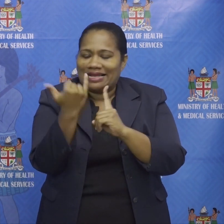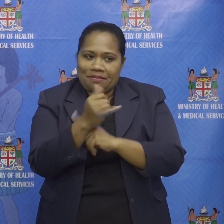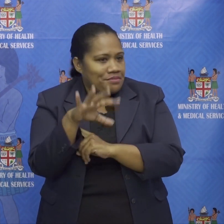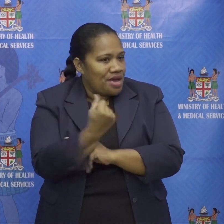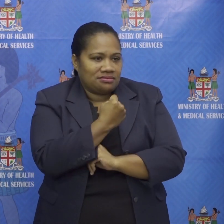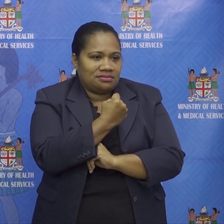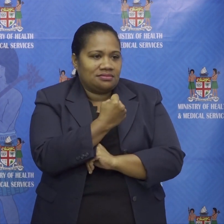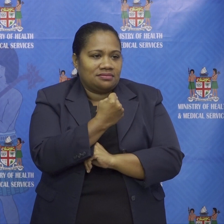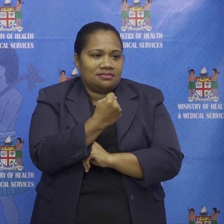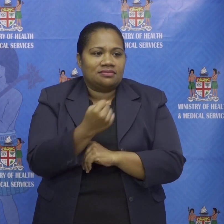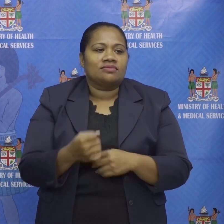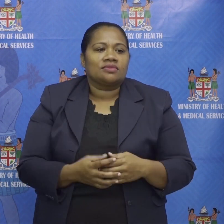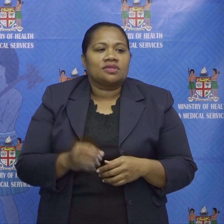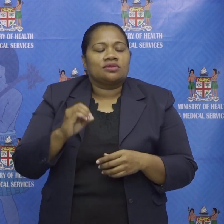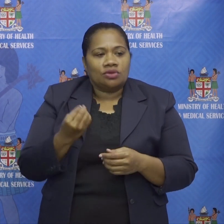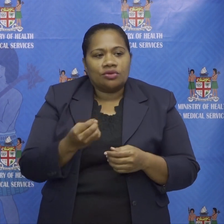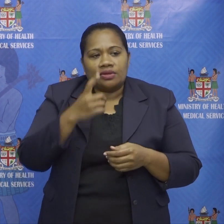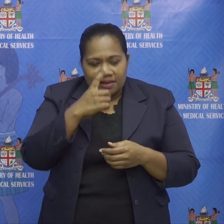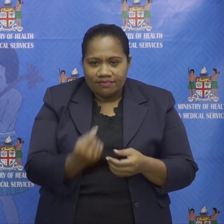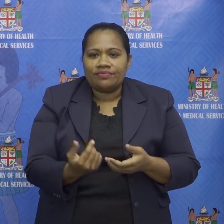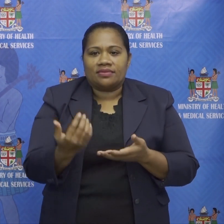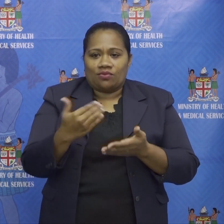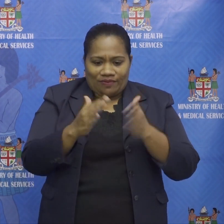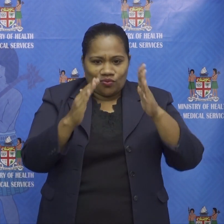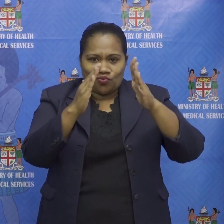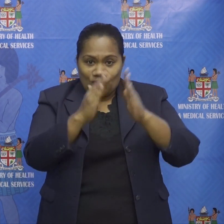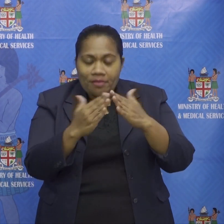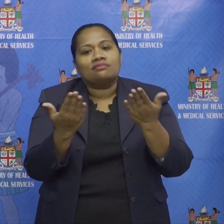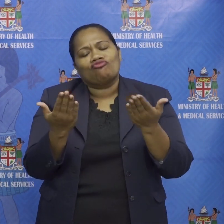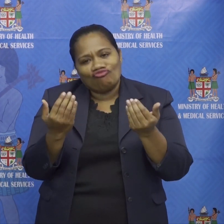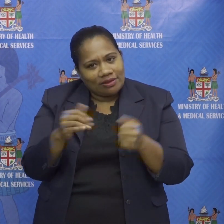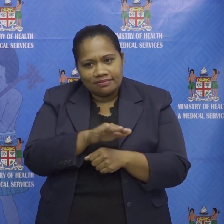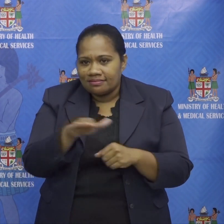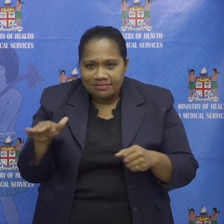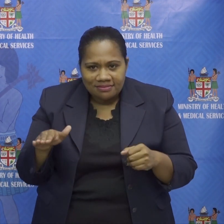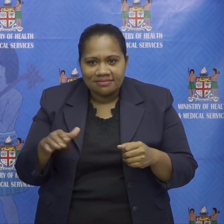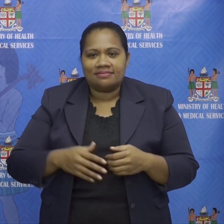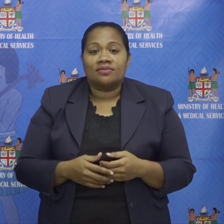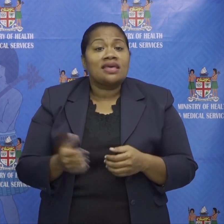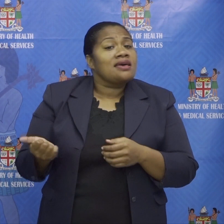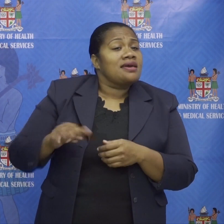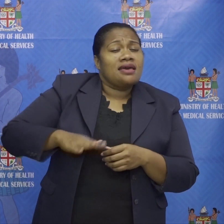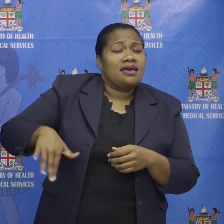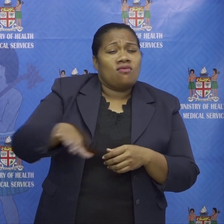clinics open throughout fiji every fijian should know which clinic is closest to them